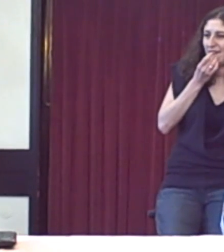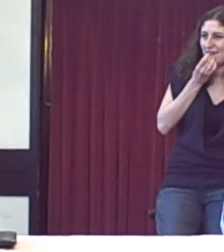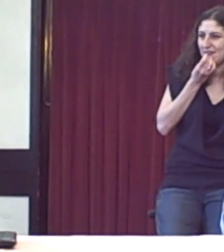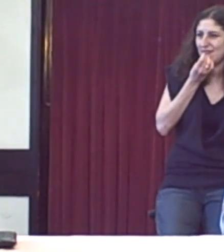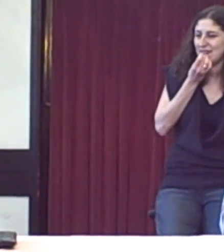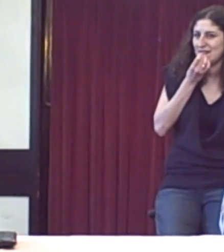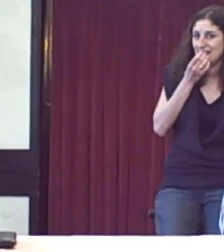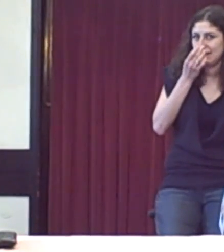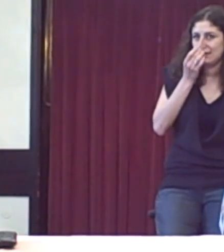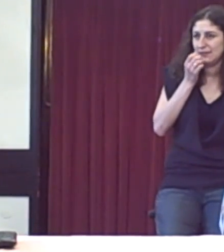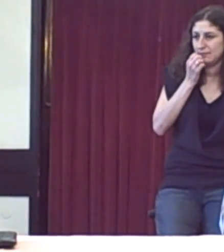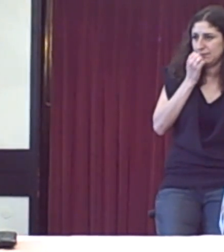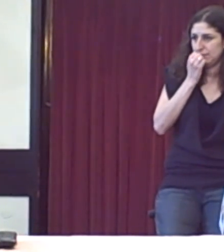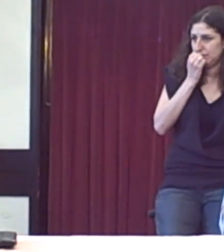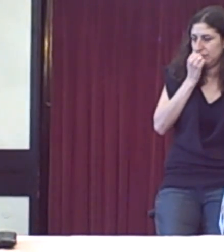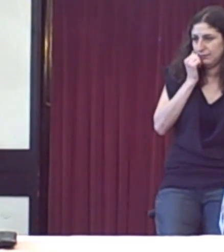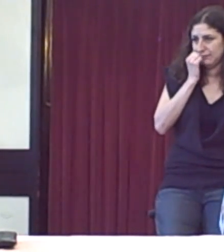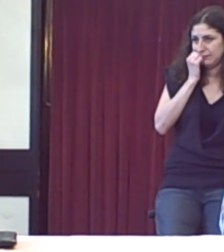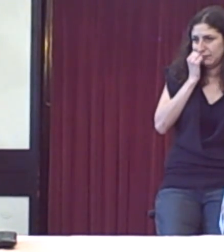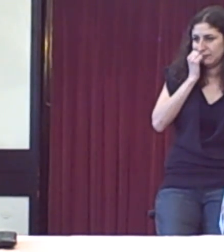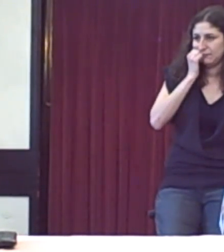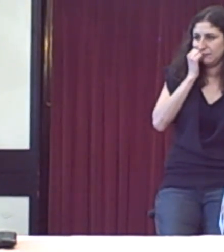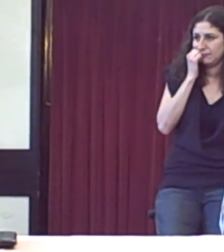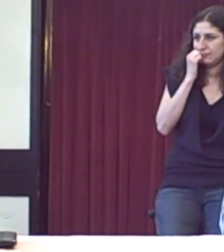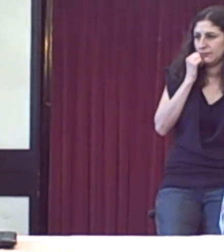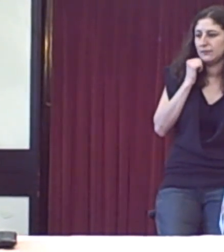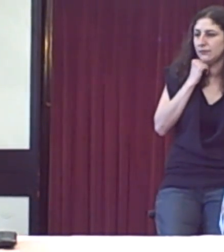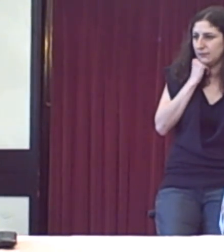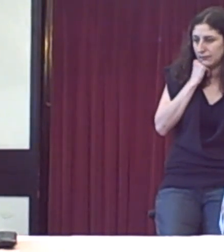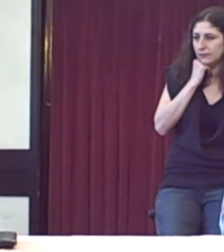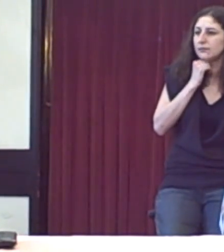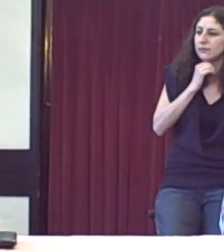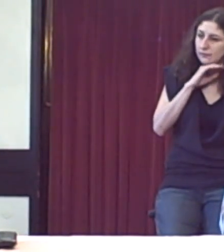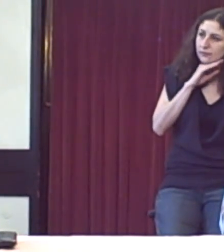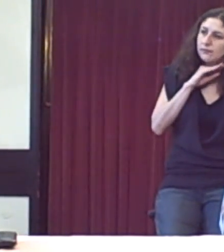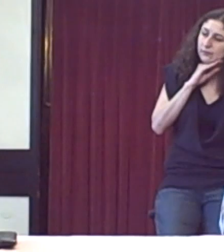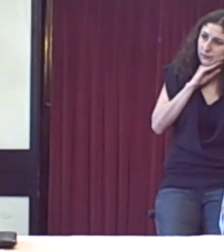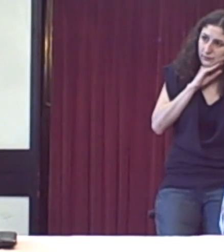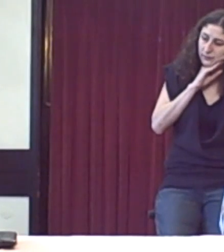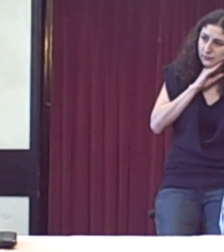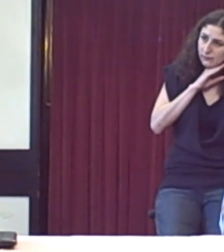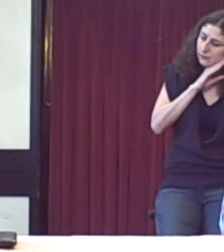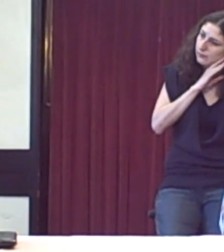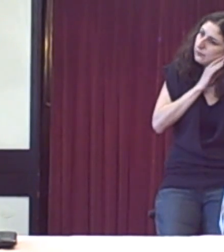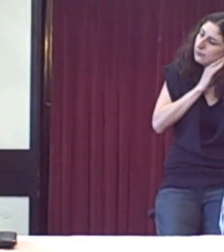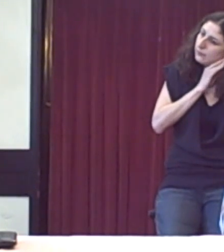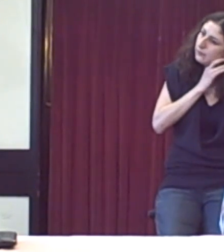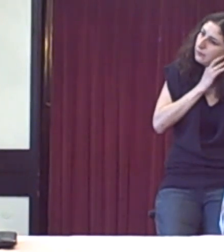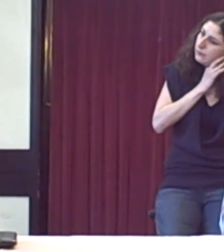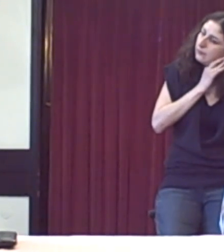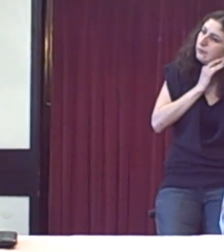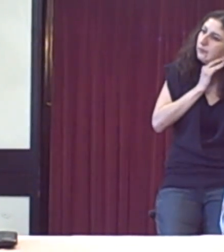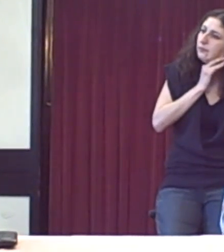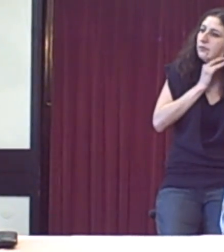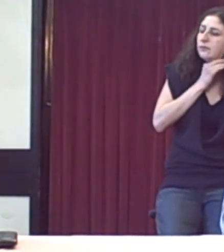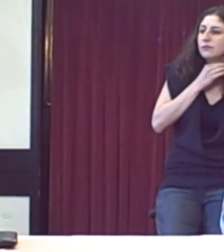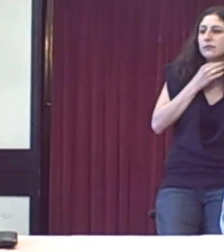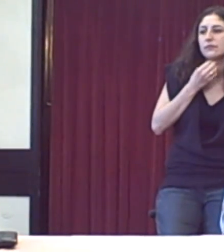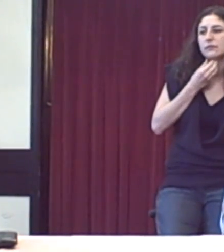it's not only about gambling. Every casino has an age limit over which you can enter. And it also includes while you're gambling, they're always offering you free drinks,